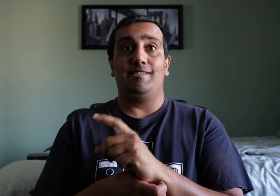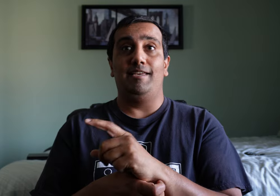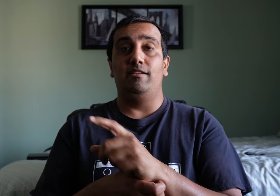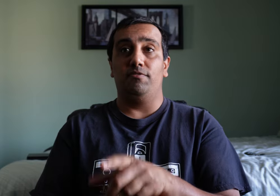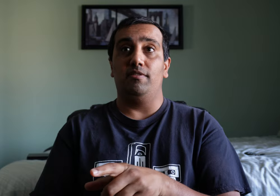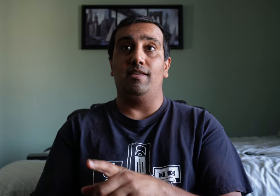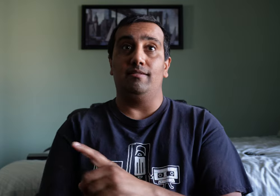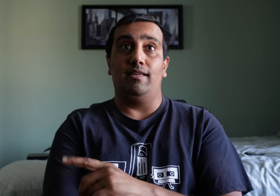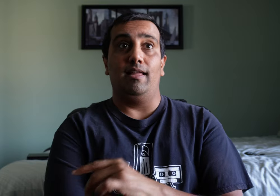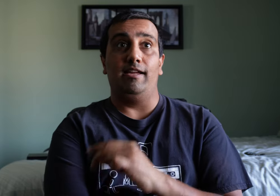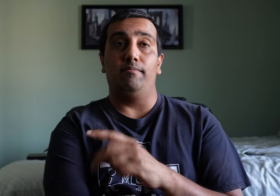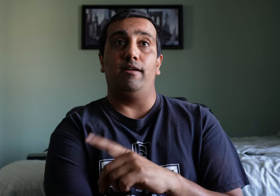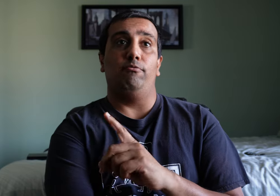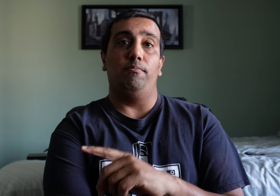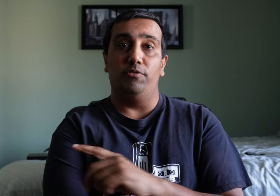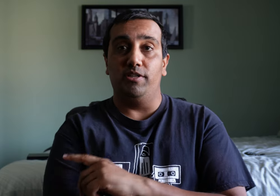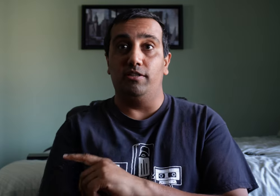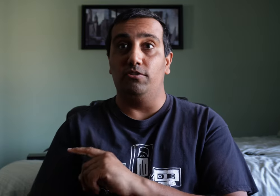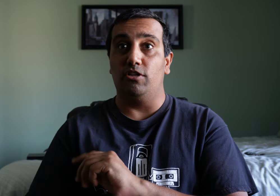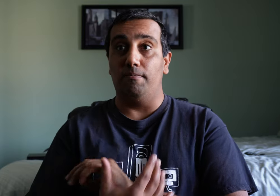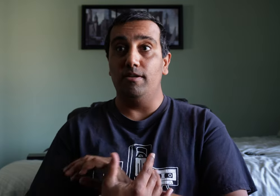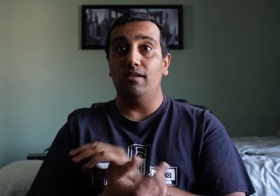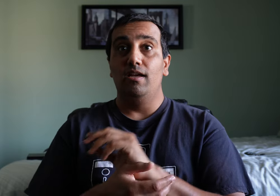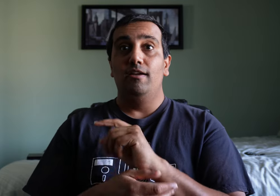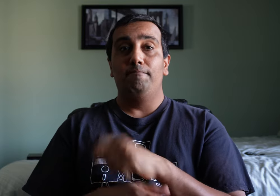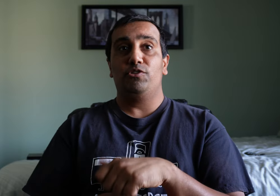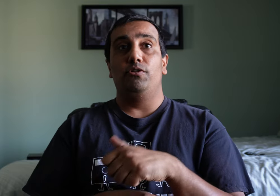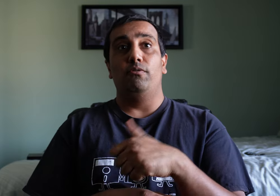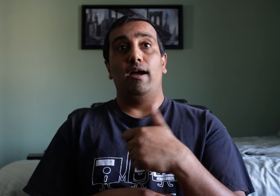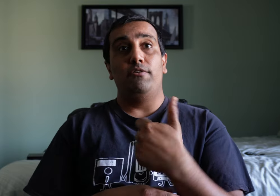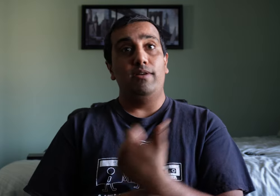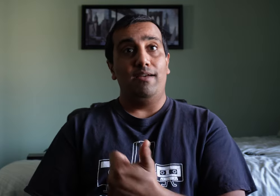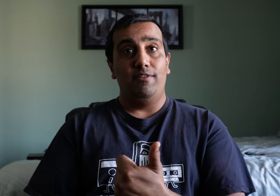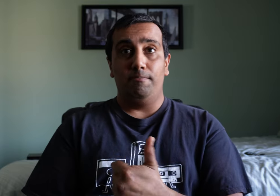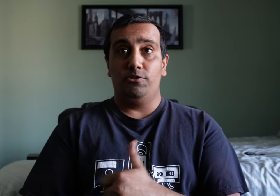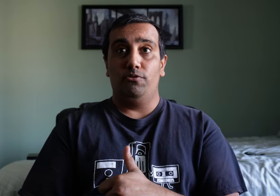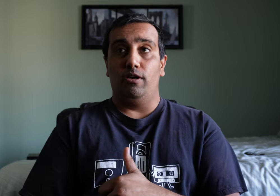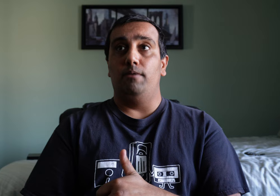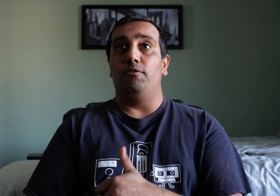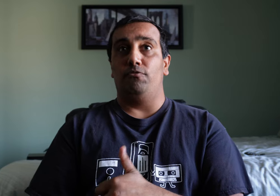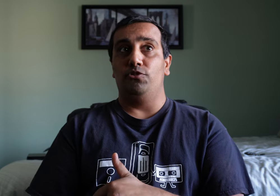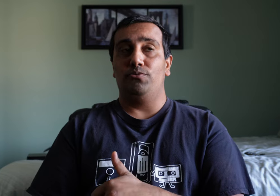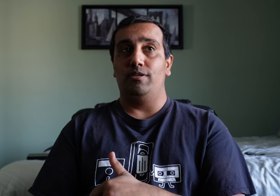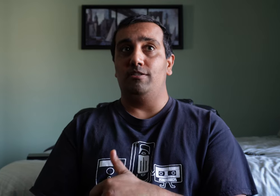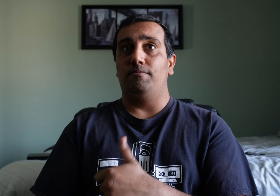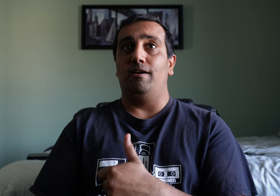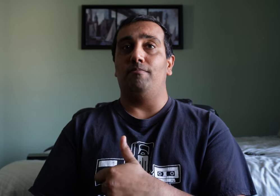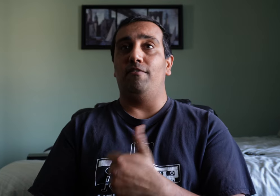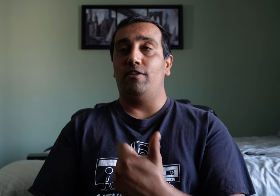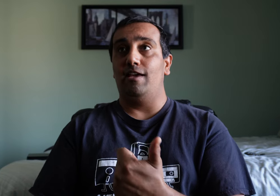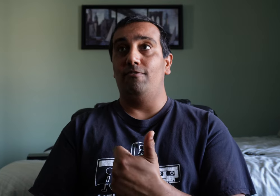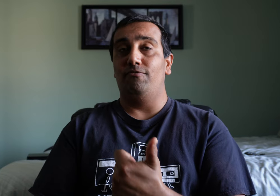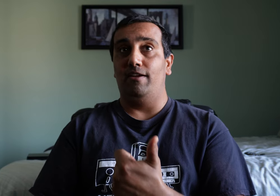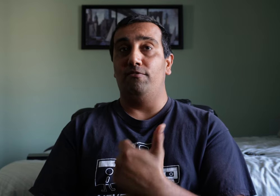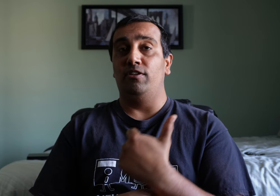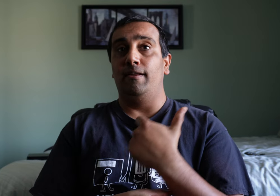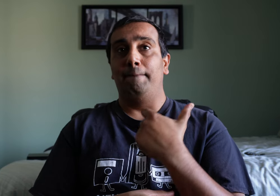10 different things I like about one particular topic. So I already have an episode up. The first one is about my 10 favorite, uh,